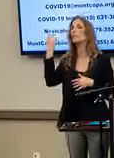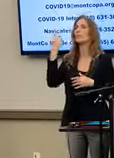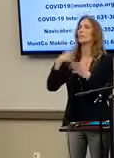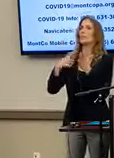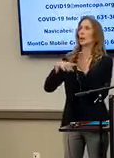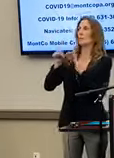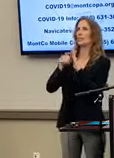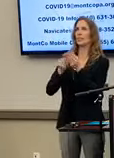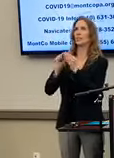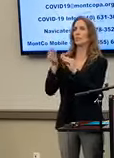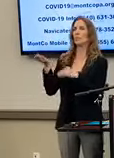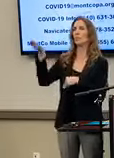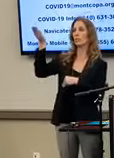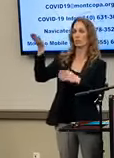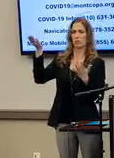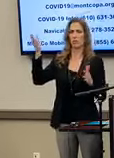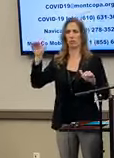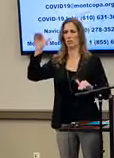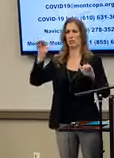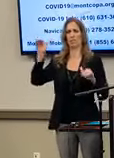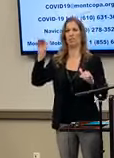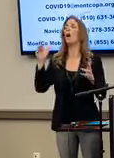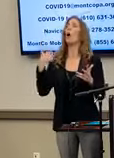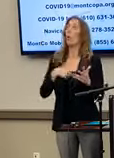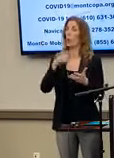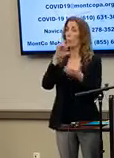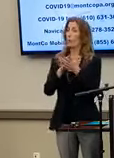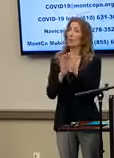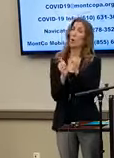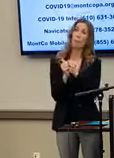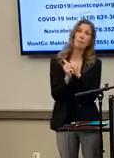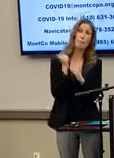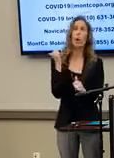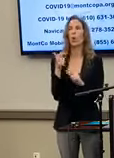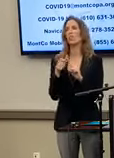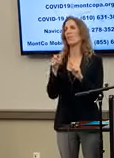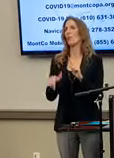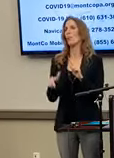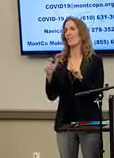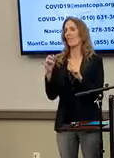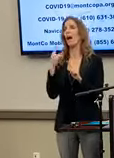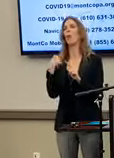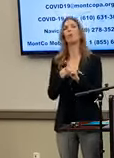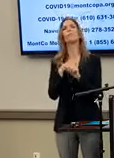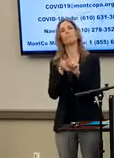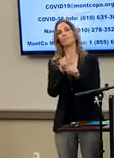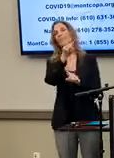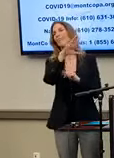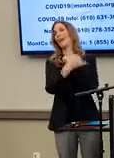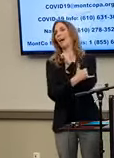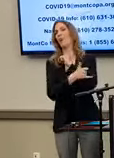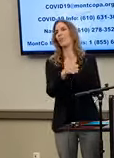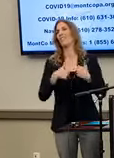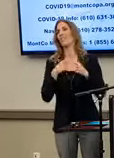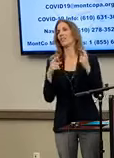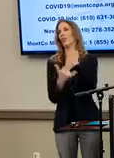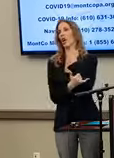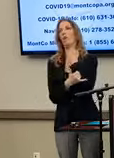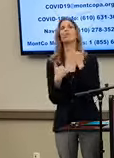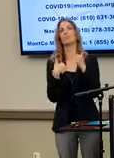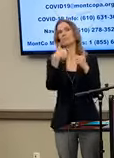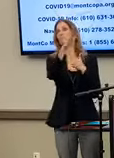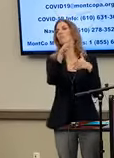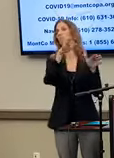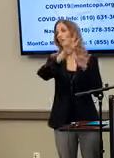some discrepancies. But we believe that the bulk of them are from this reassignment of jurisdiction, and that our